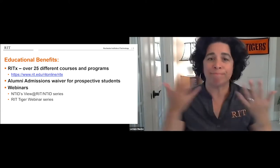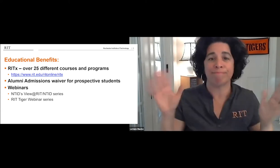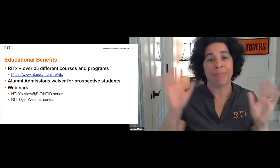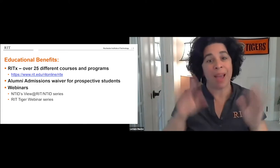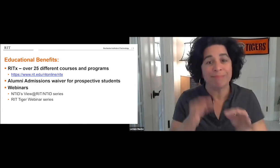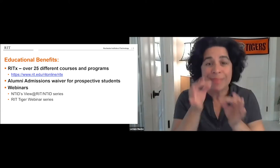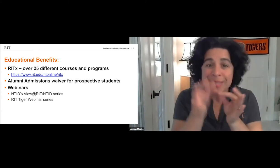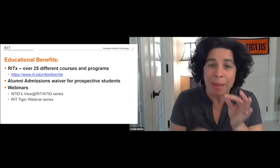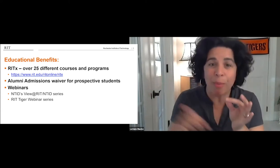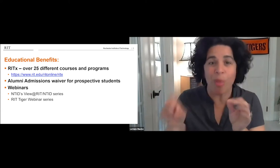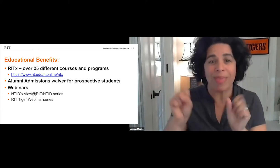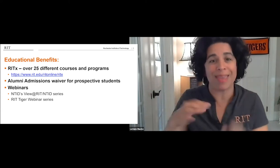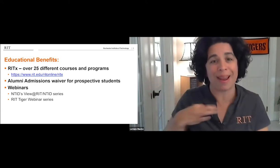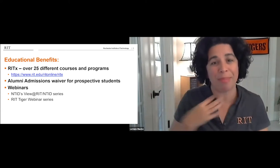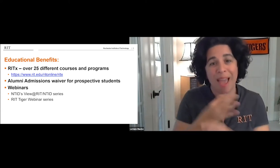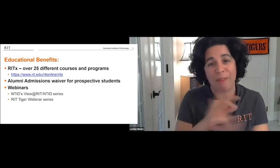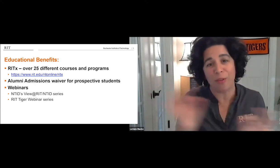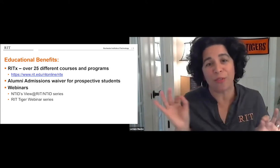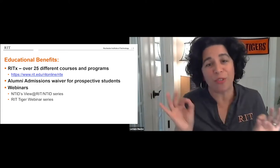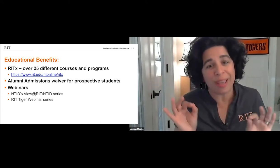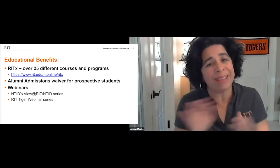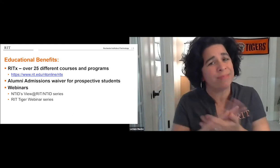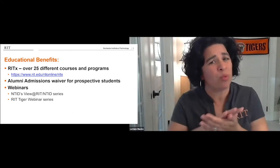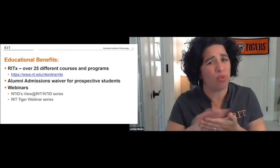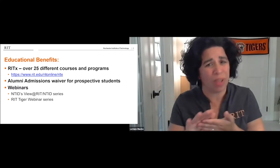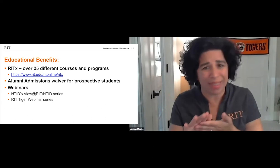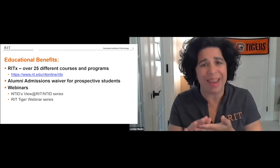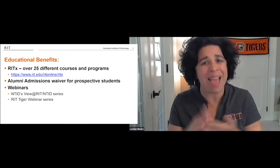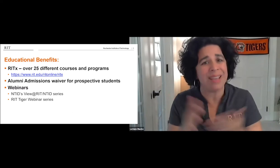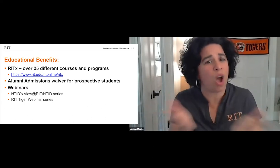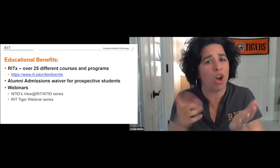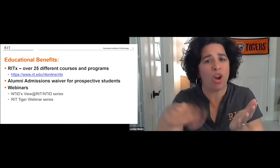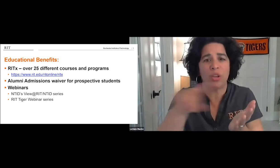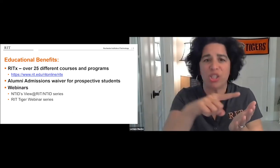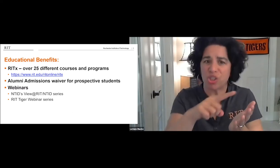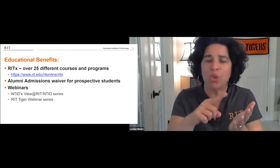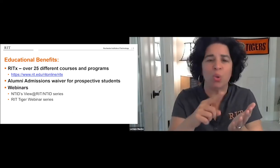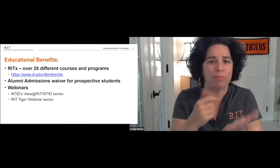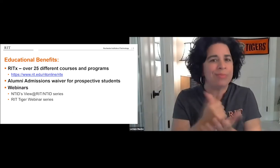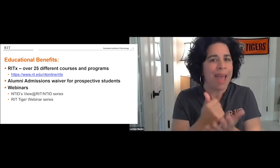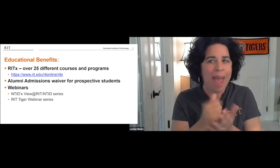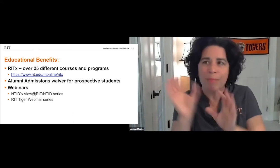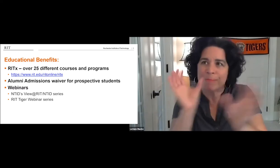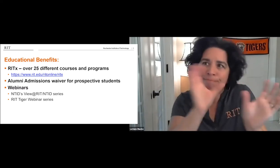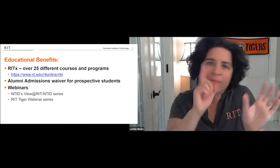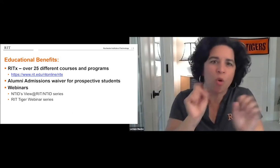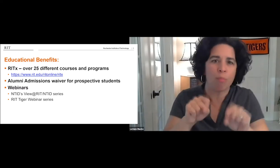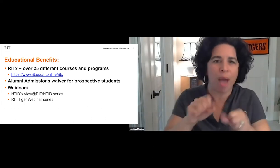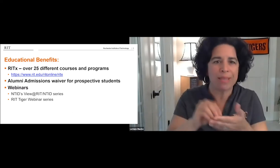their application fee waived and it's as simple as that and then they're able to apply for free. I would encourage many